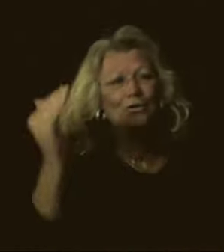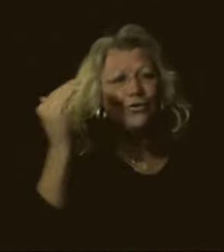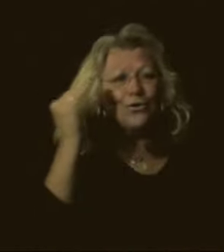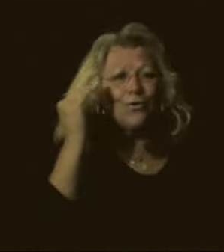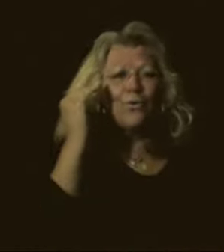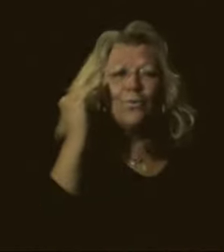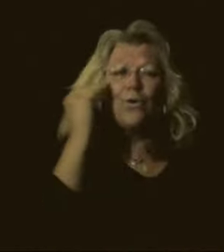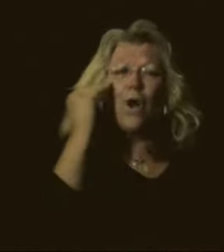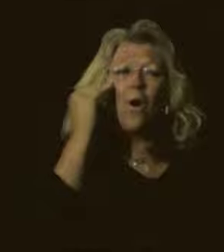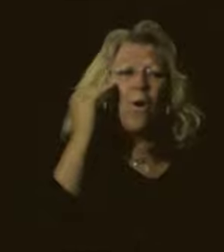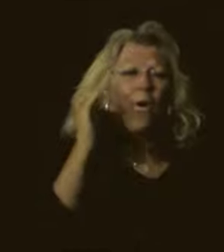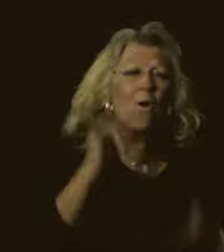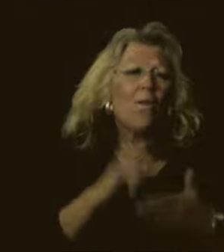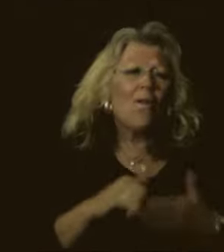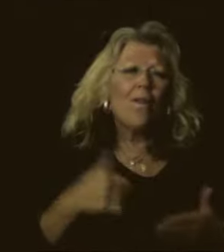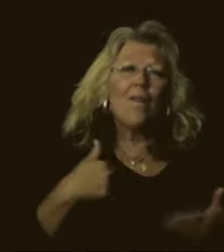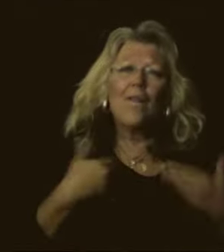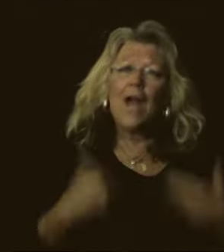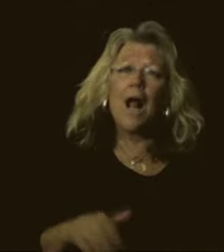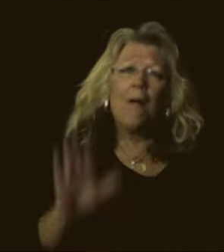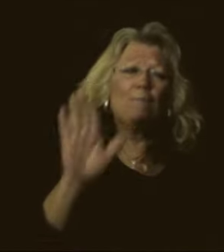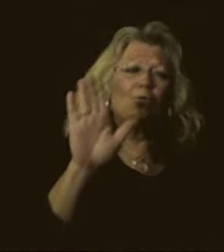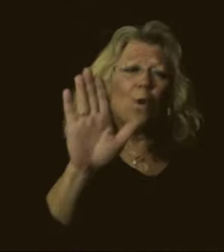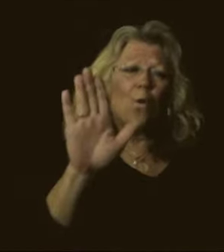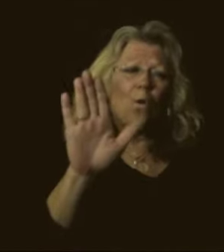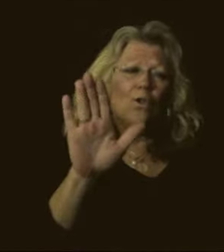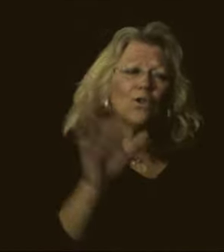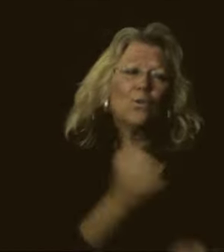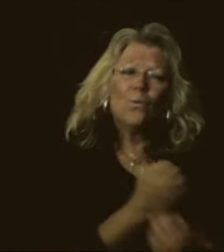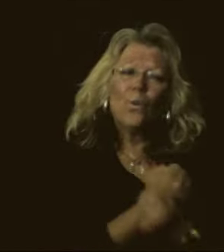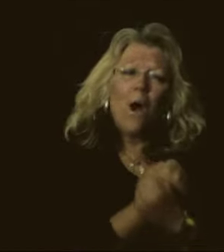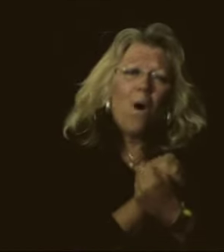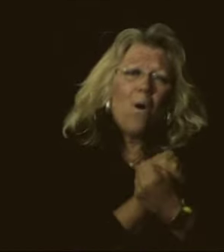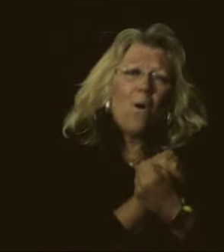you know That I'm yours to hold